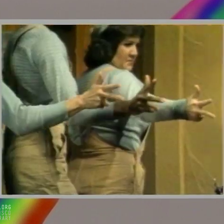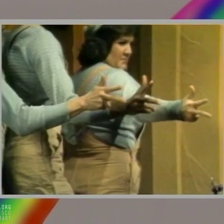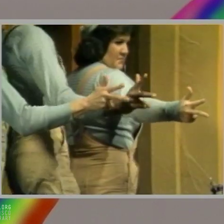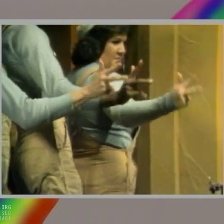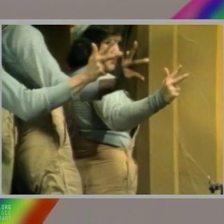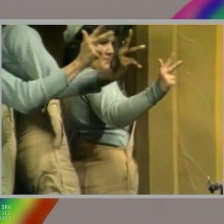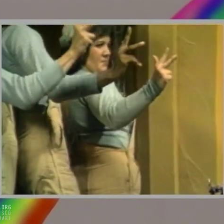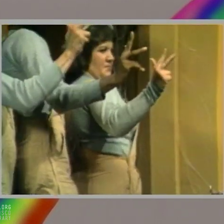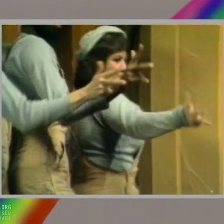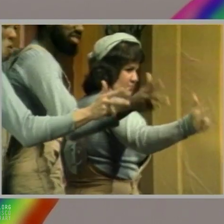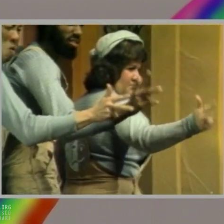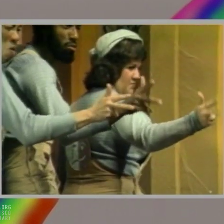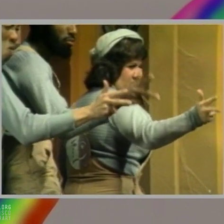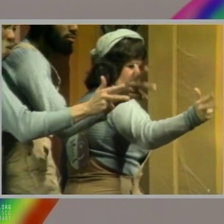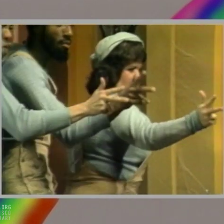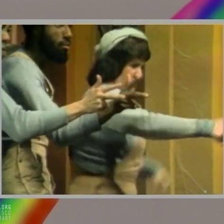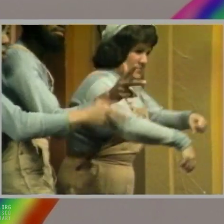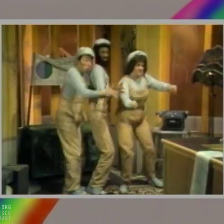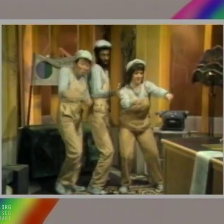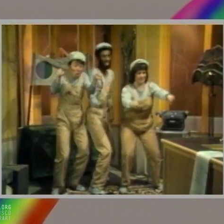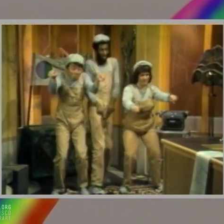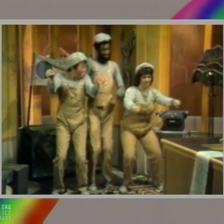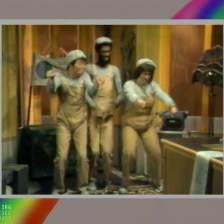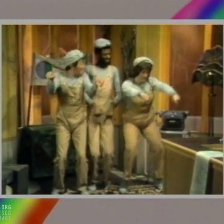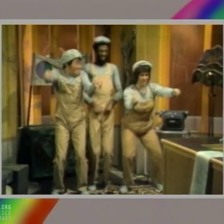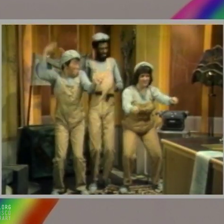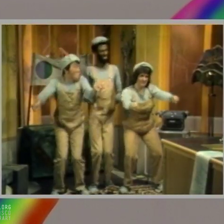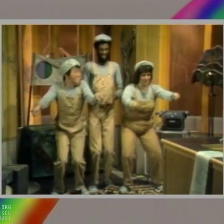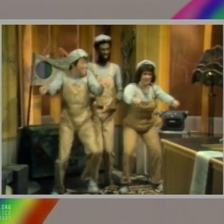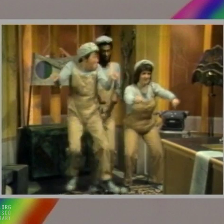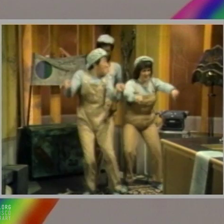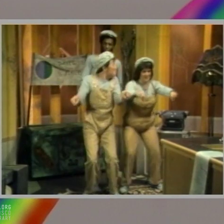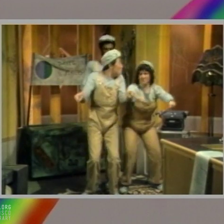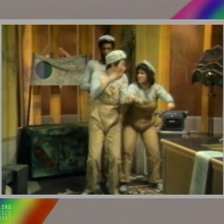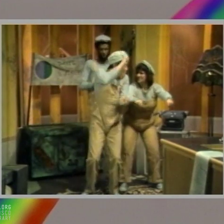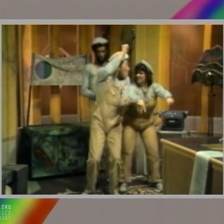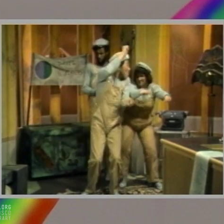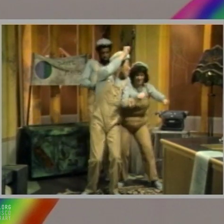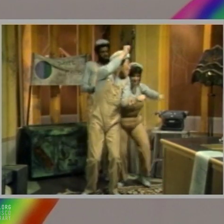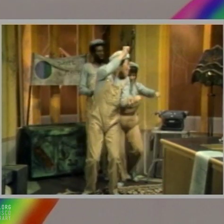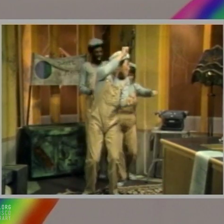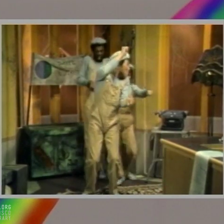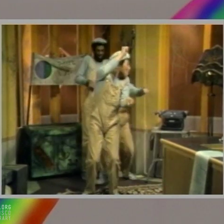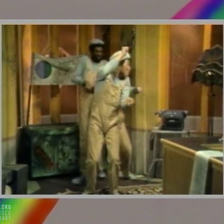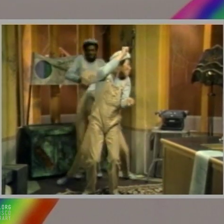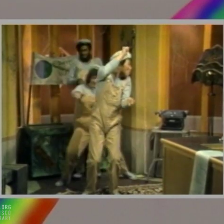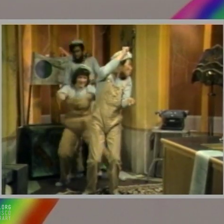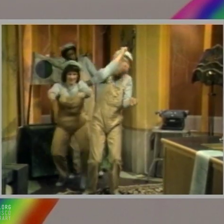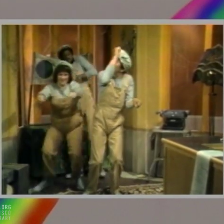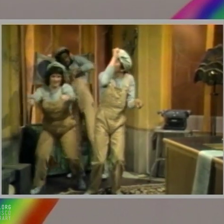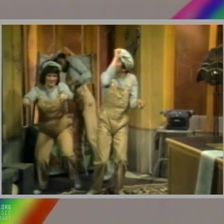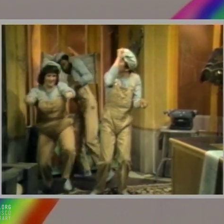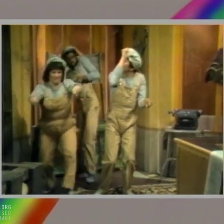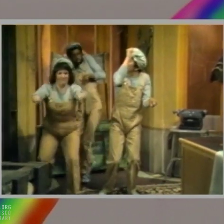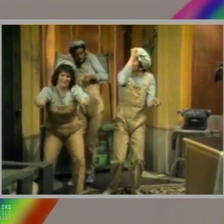And they're off. And they're flying wheel to wheel to wheel. But wait. Now Harley powers his way into an early lead.